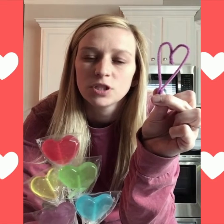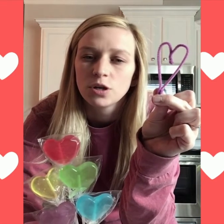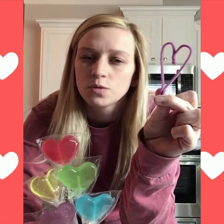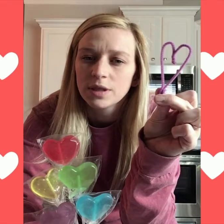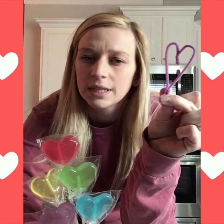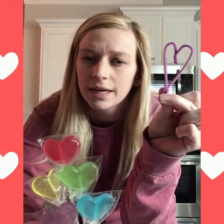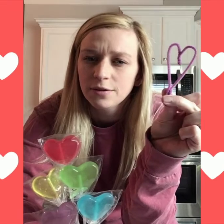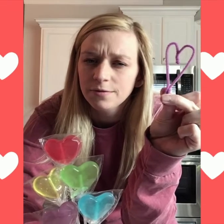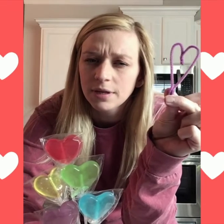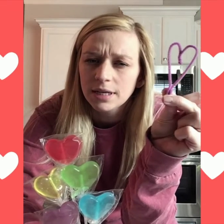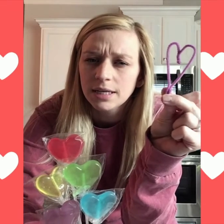Starts with the letter V.